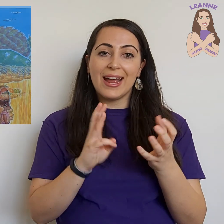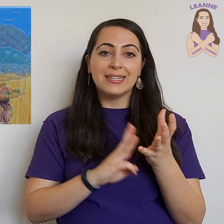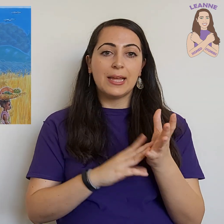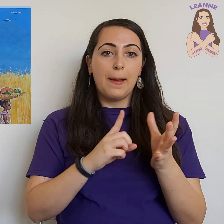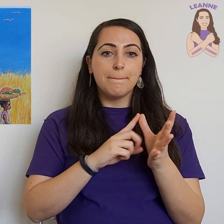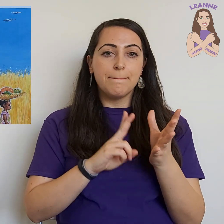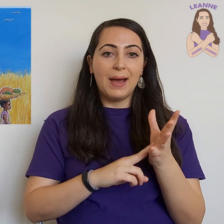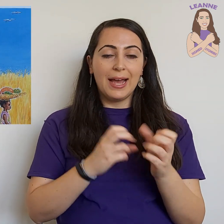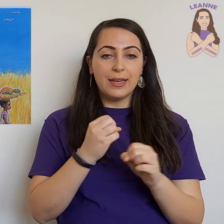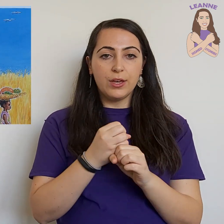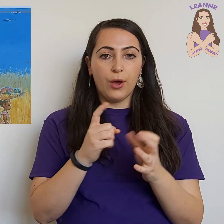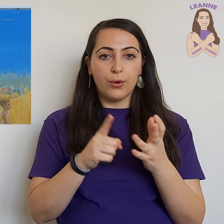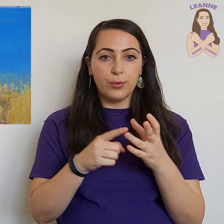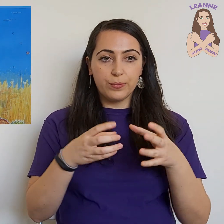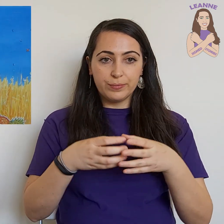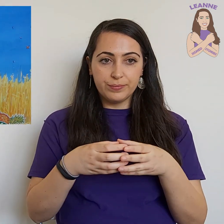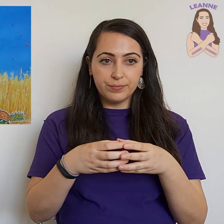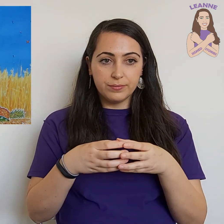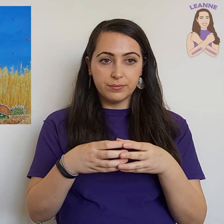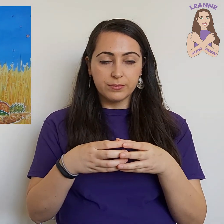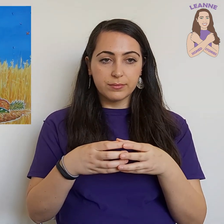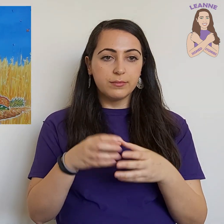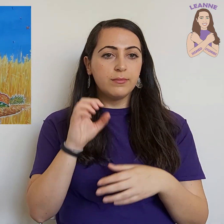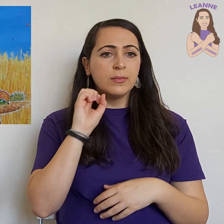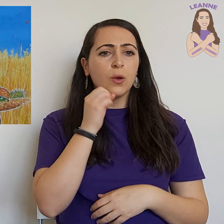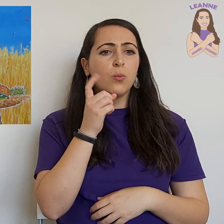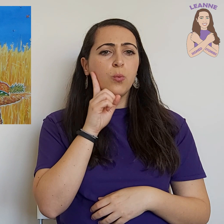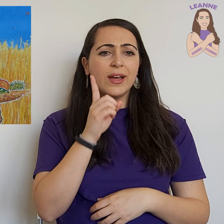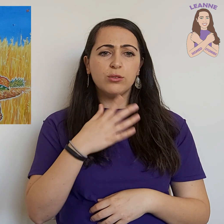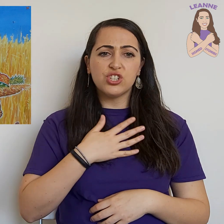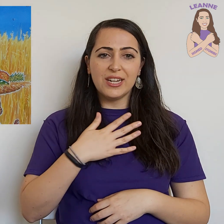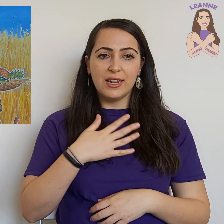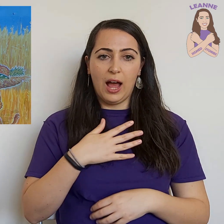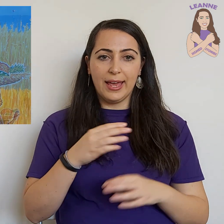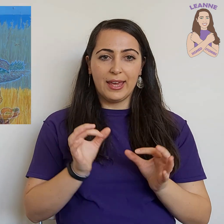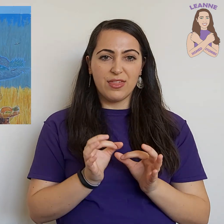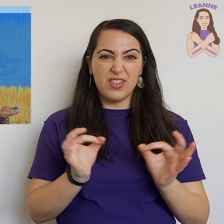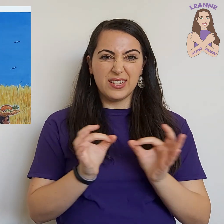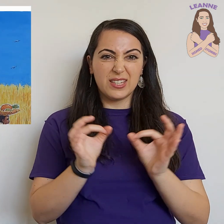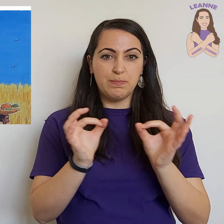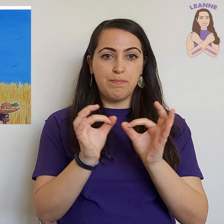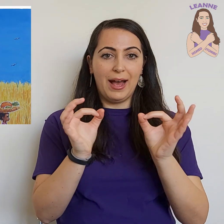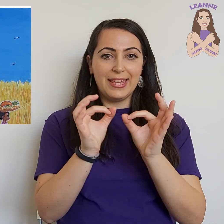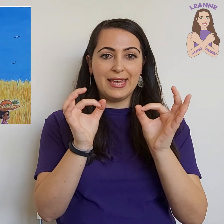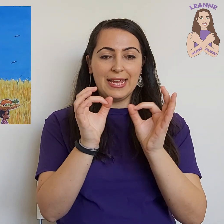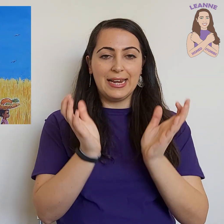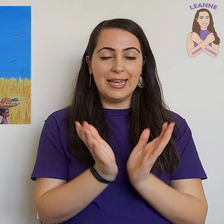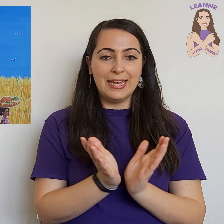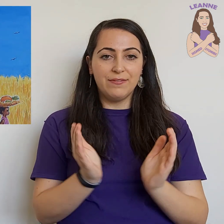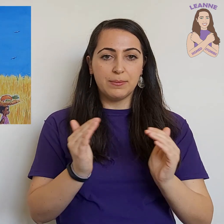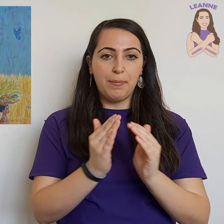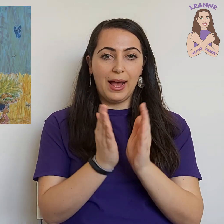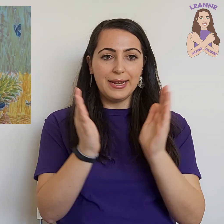mango? Achao. Achao. Will she like the spiky-leaved pineapple?